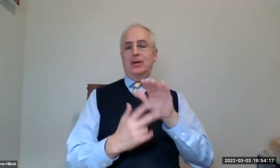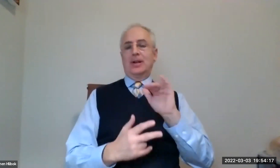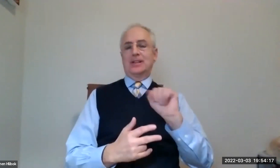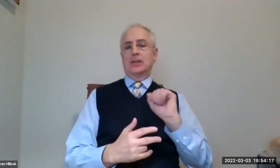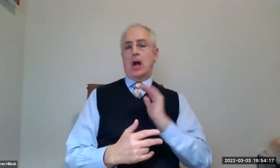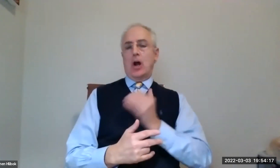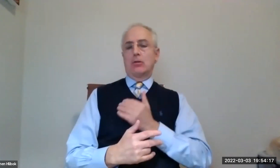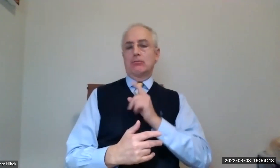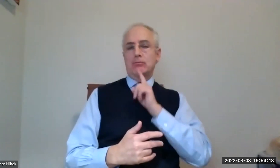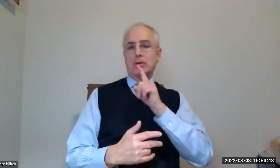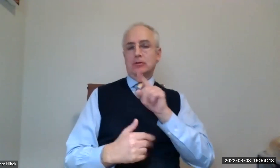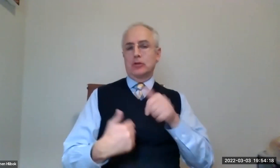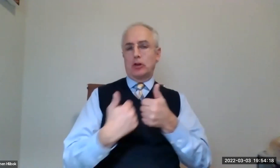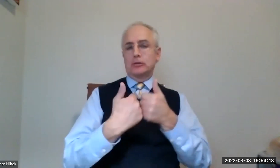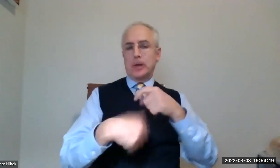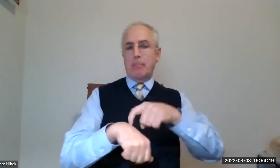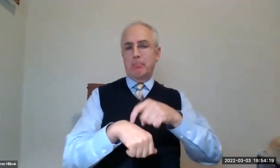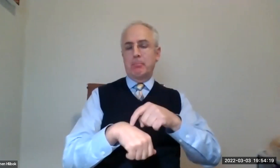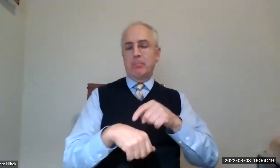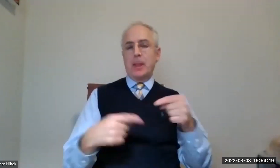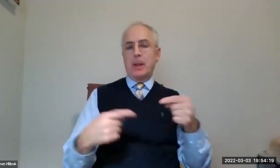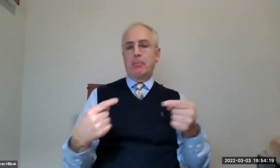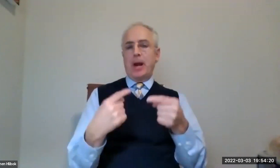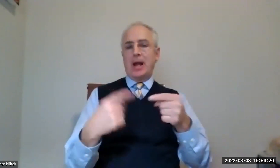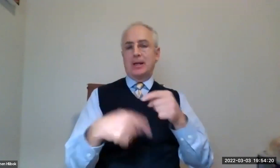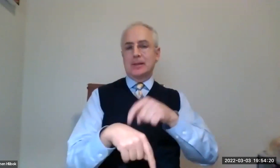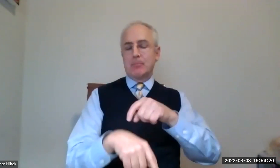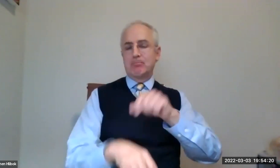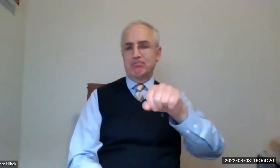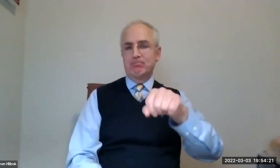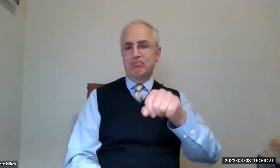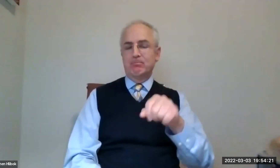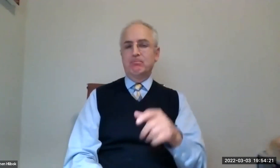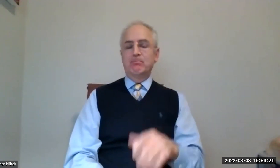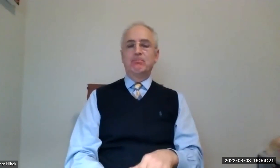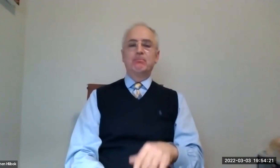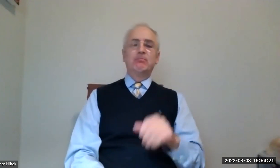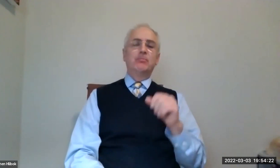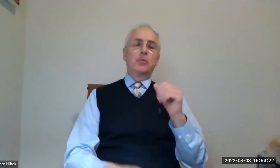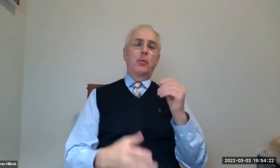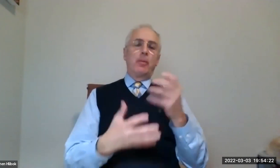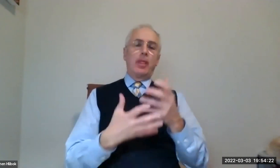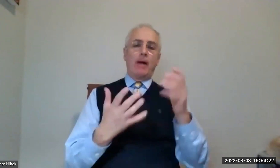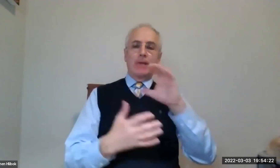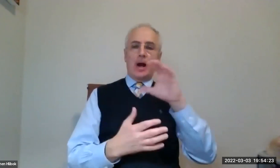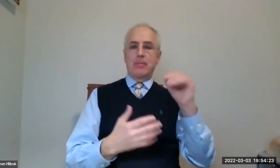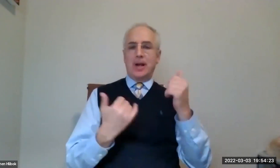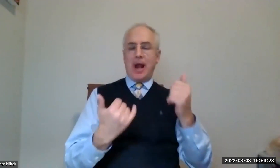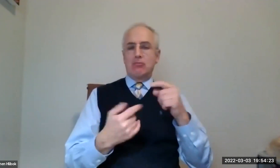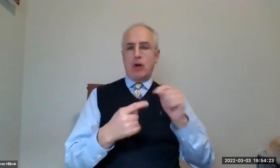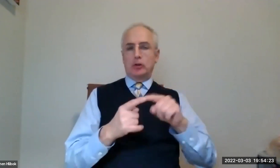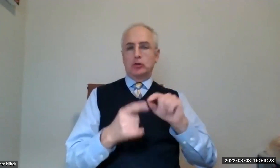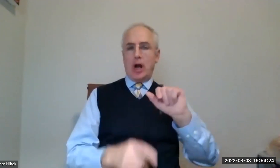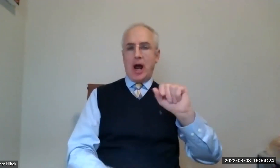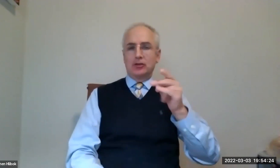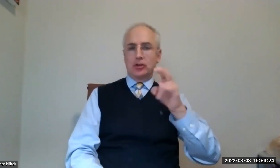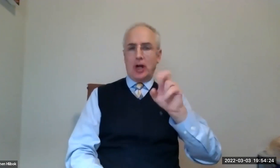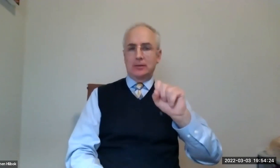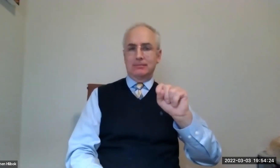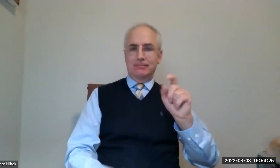relevant inflation that's occurring right now in this challenging time. It's a painful time right now. There are a lot of companies